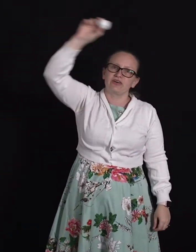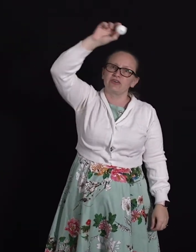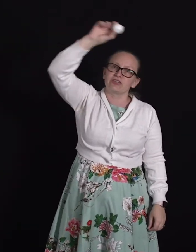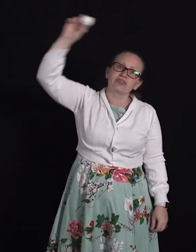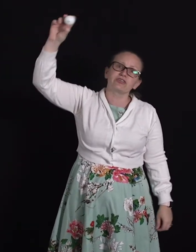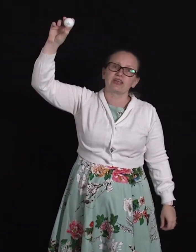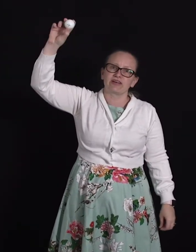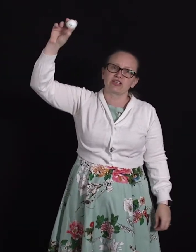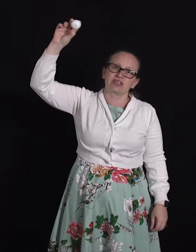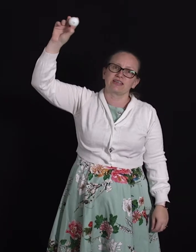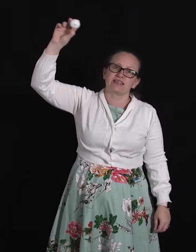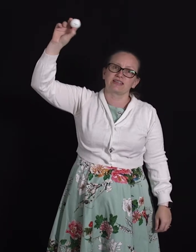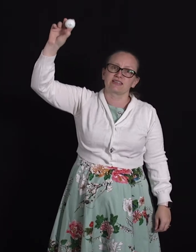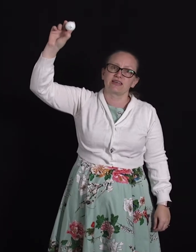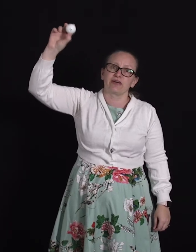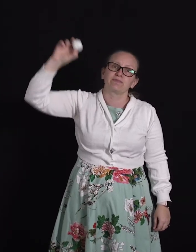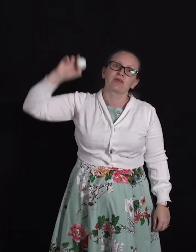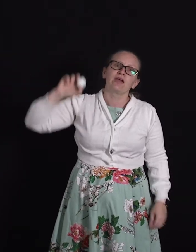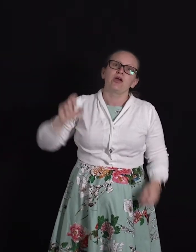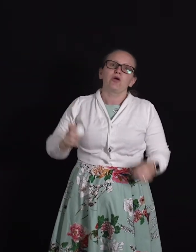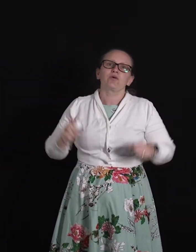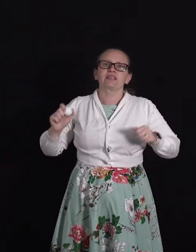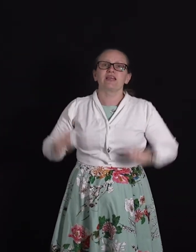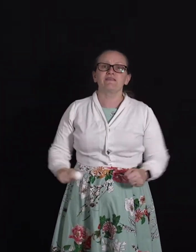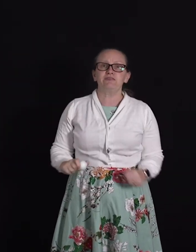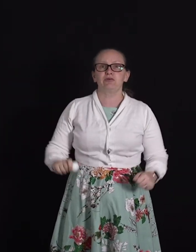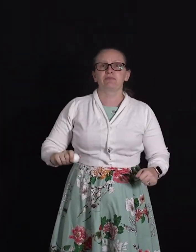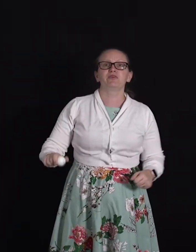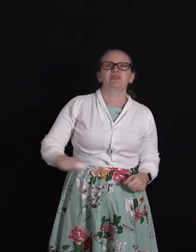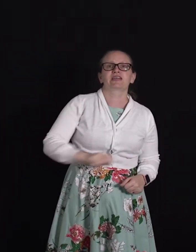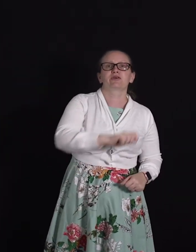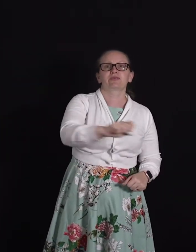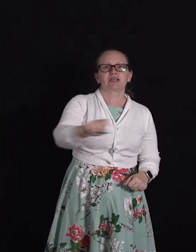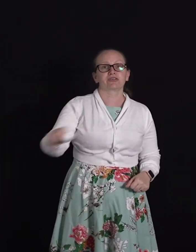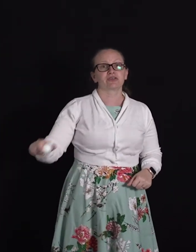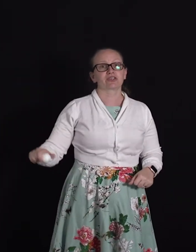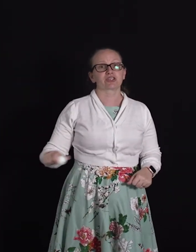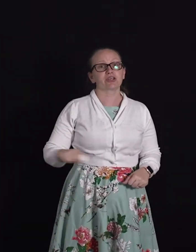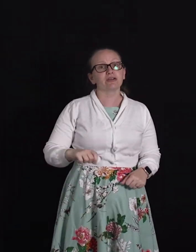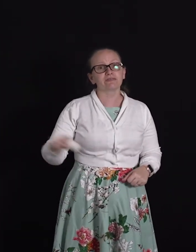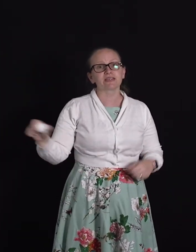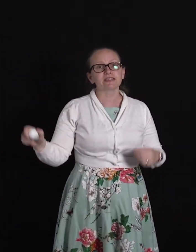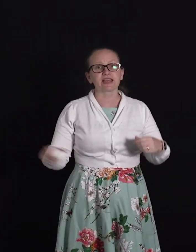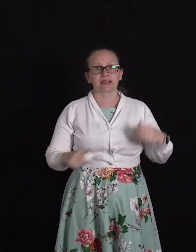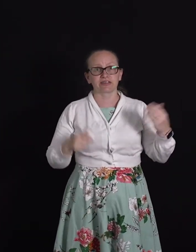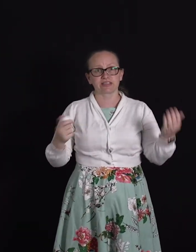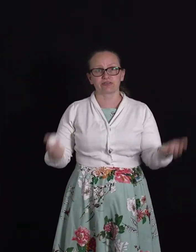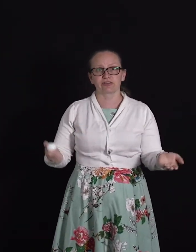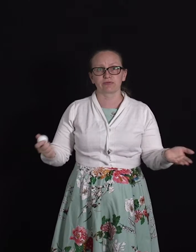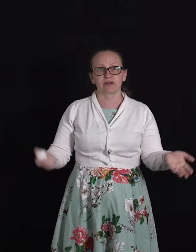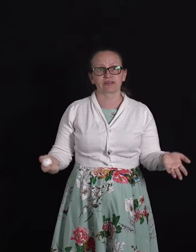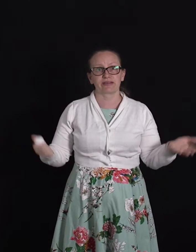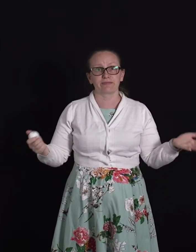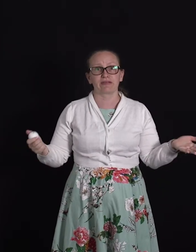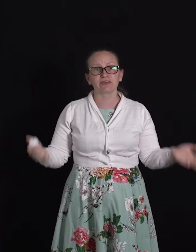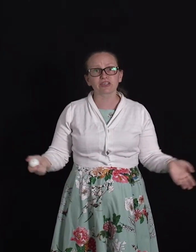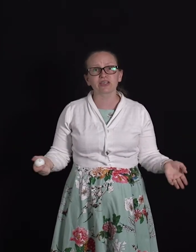the horizontal direction is zero. Whereas if you are moving an object across the surface and considering the work done by friction